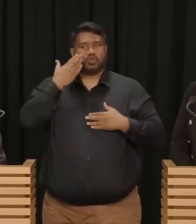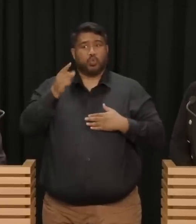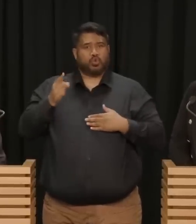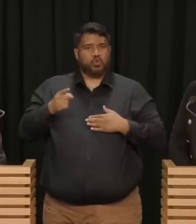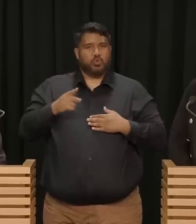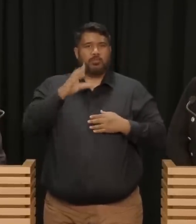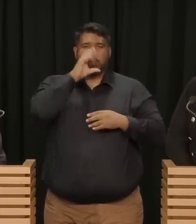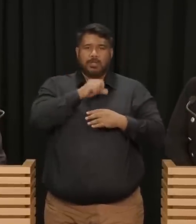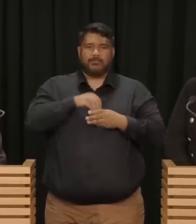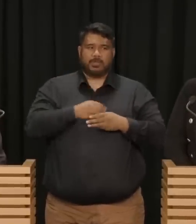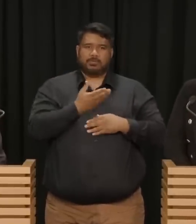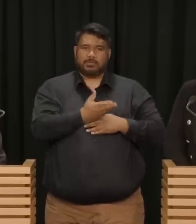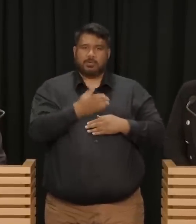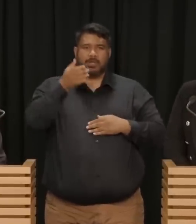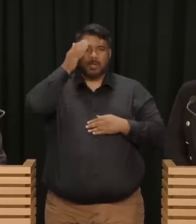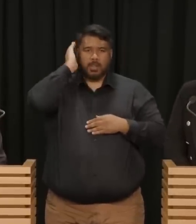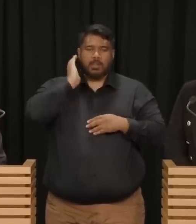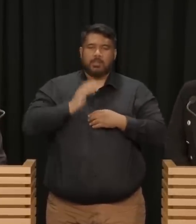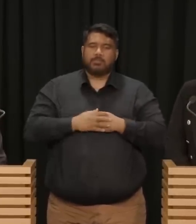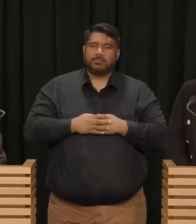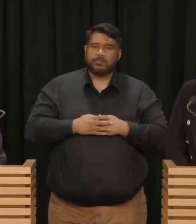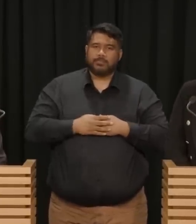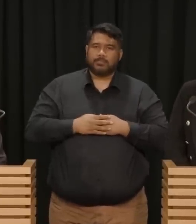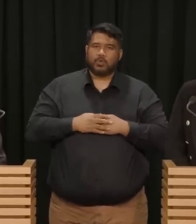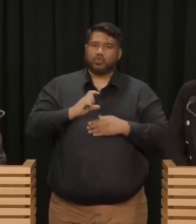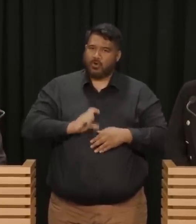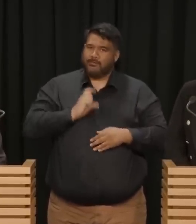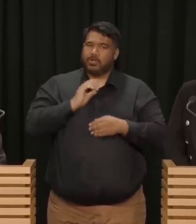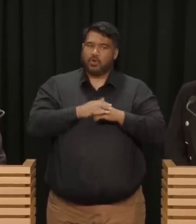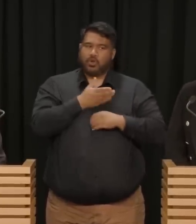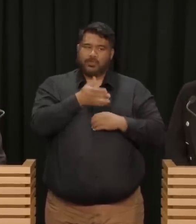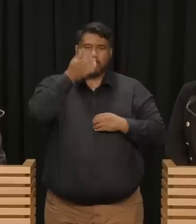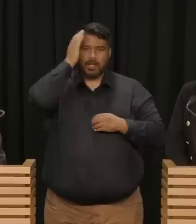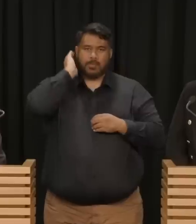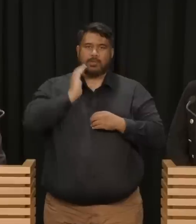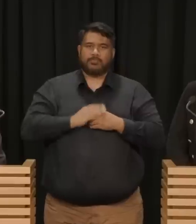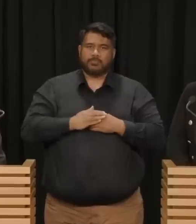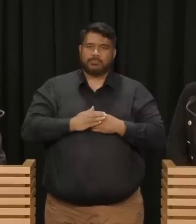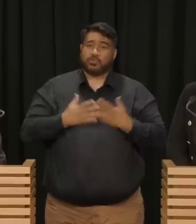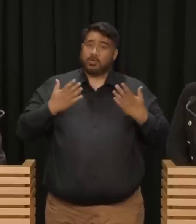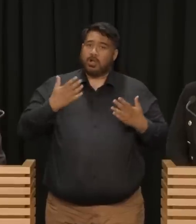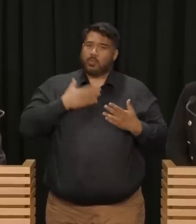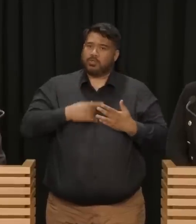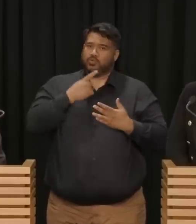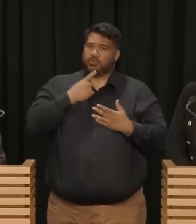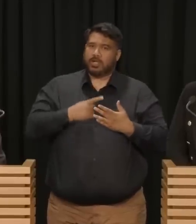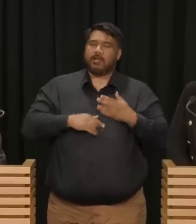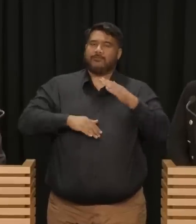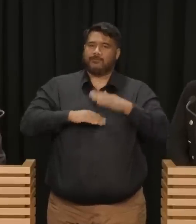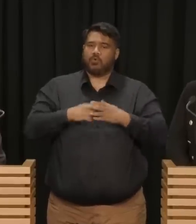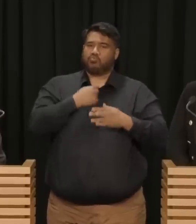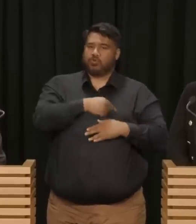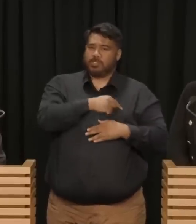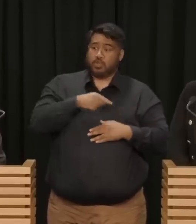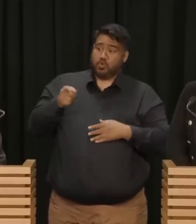and belief, and I want to just express my absolute commitment to Chris as the next